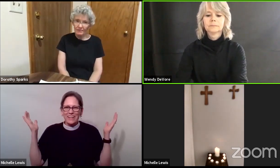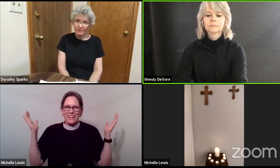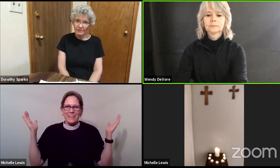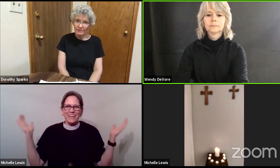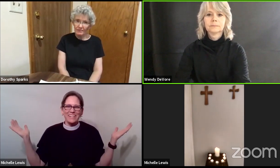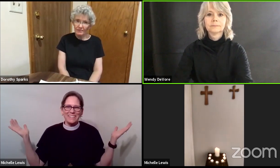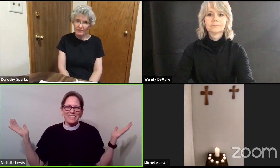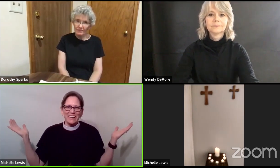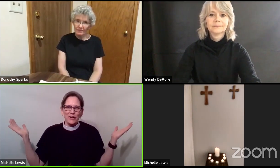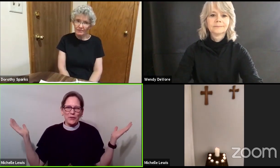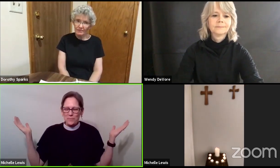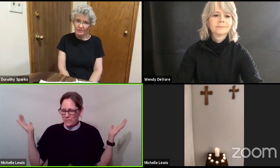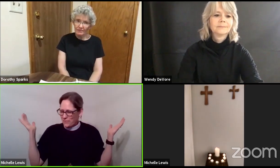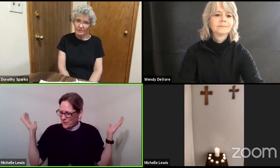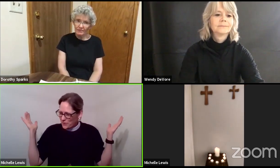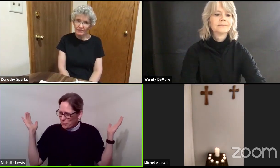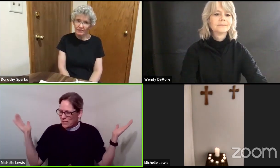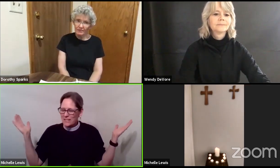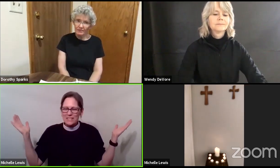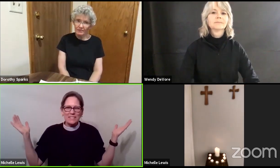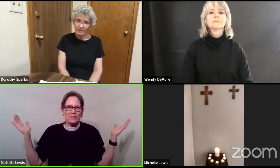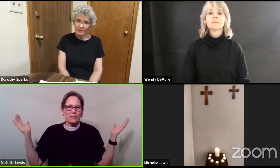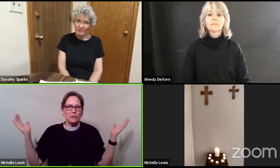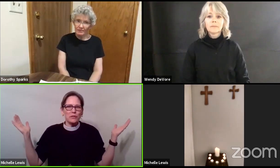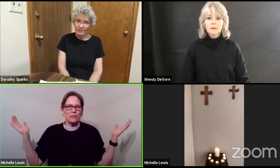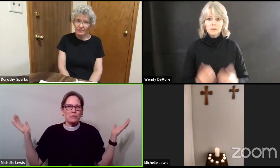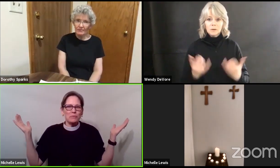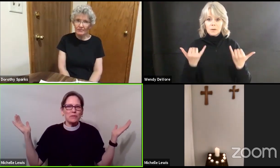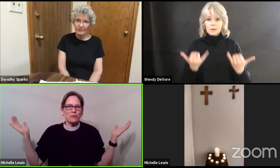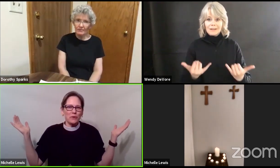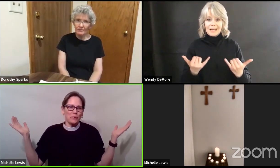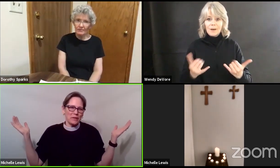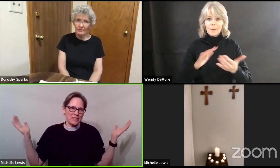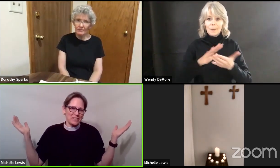And now, the peace of the Lord be with you always.